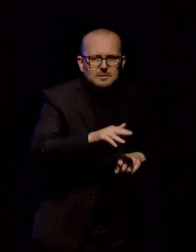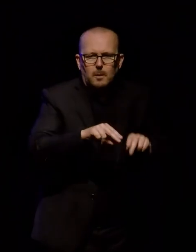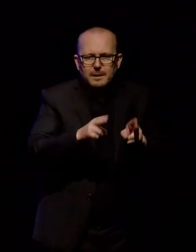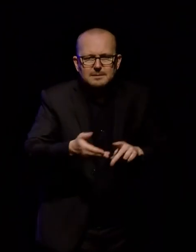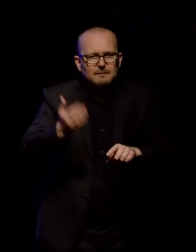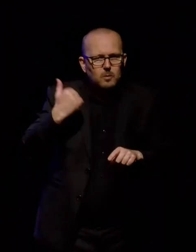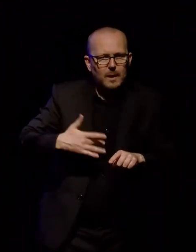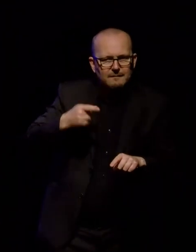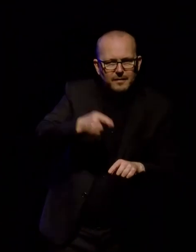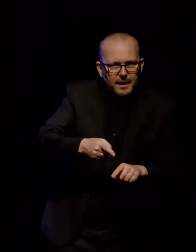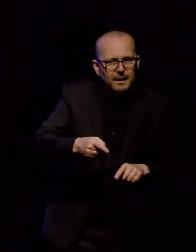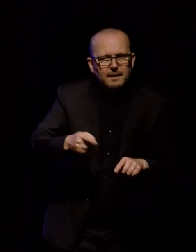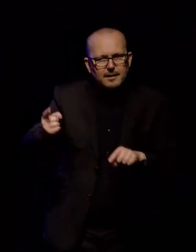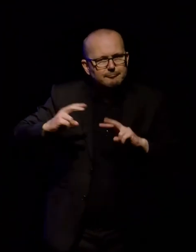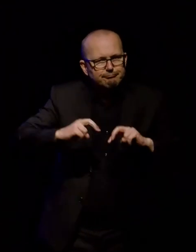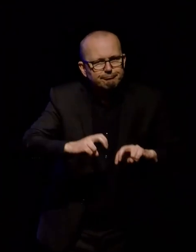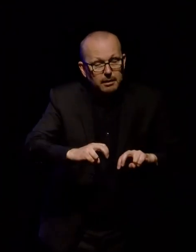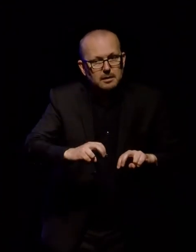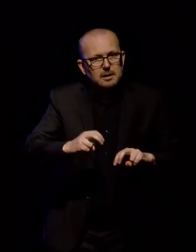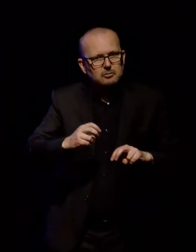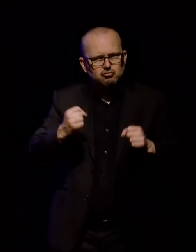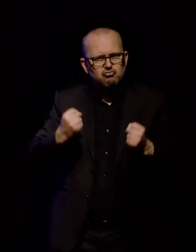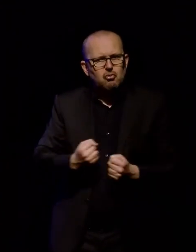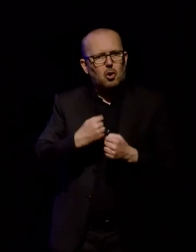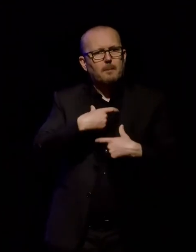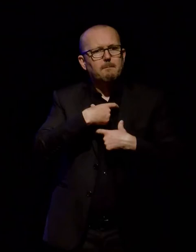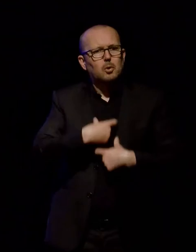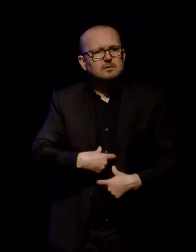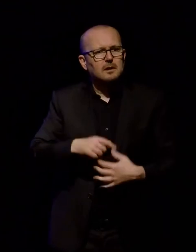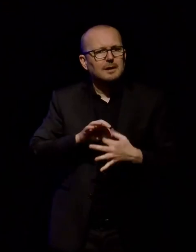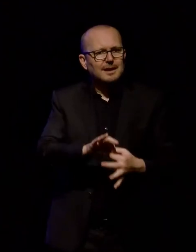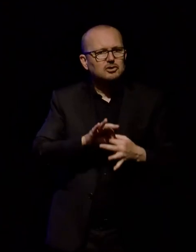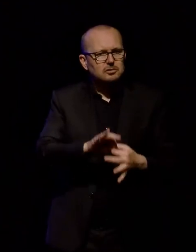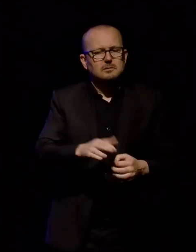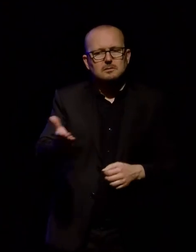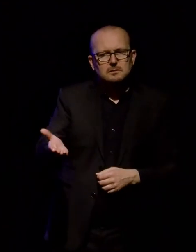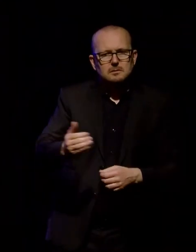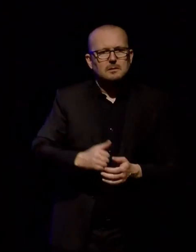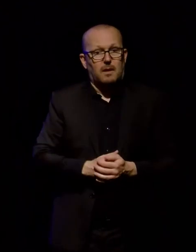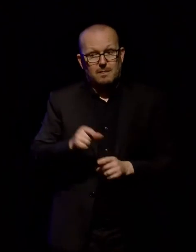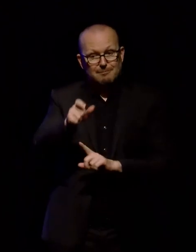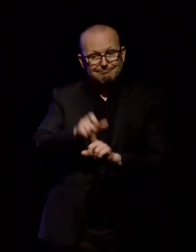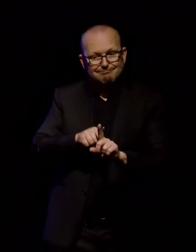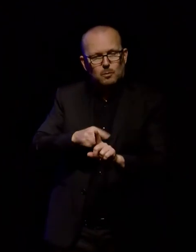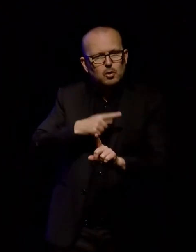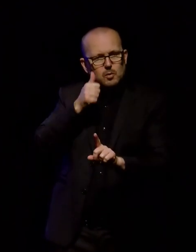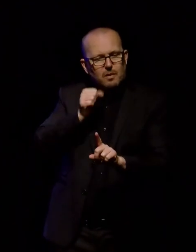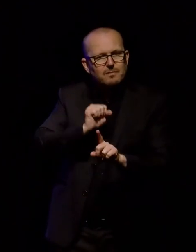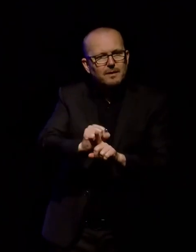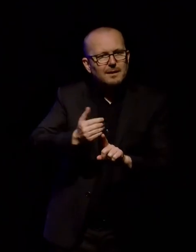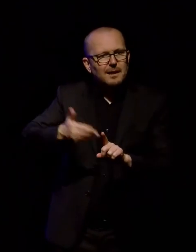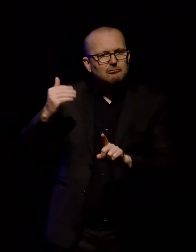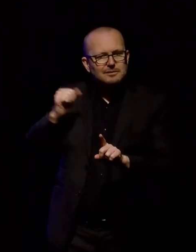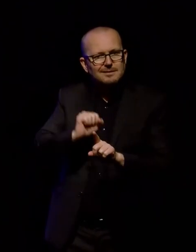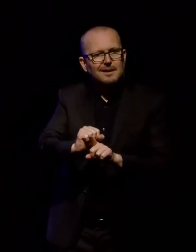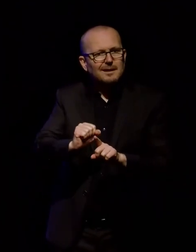It sort of showed that thing of that real personal connection that people are looking for on the internet. I want to know something about my heritage, my history. But also,